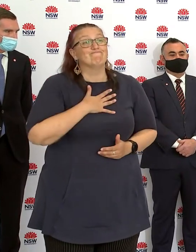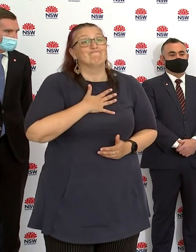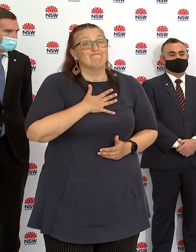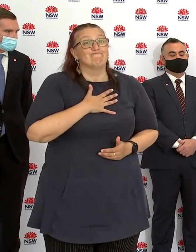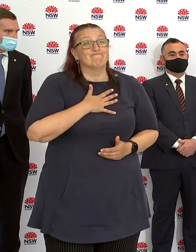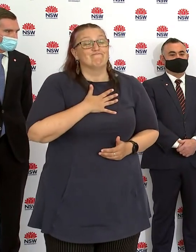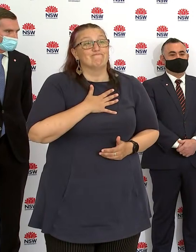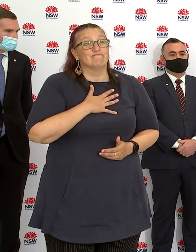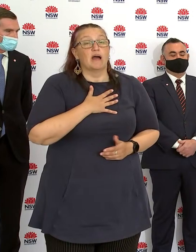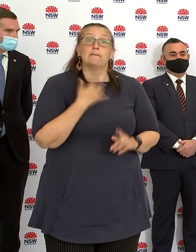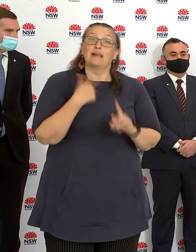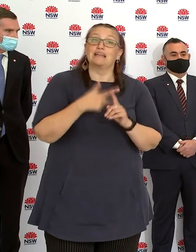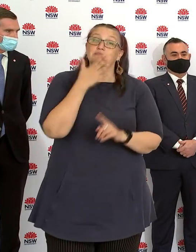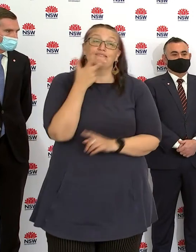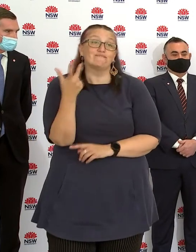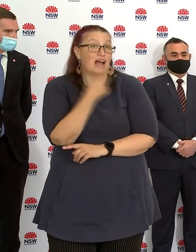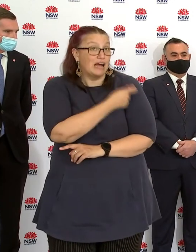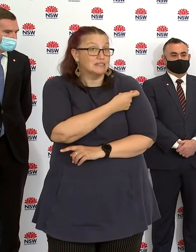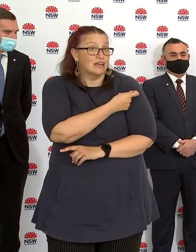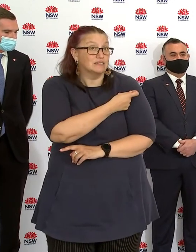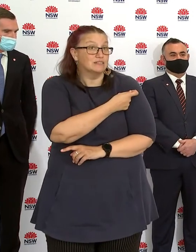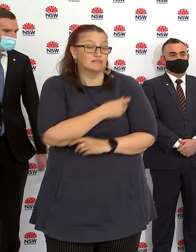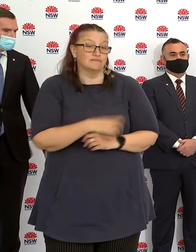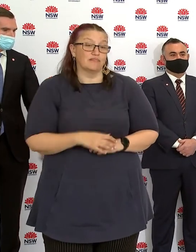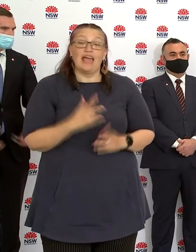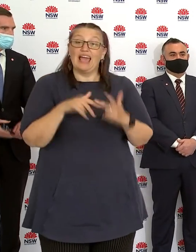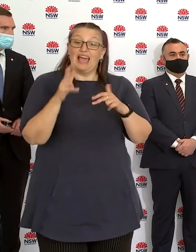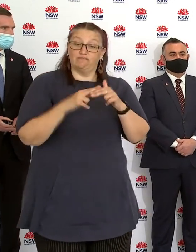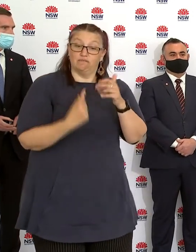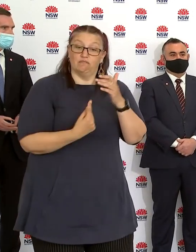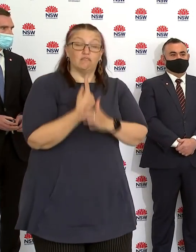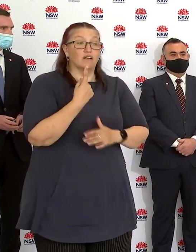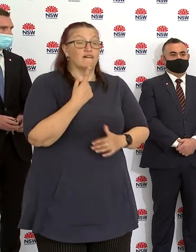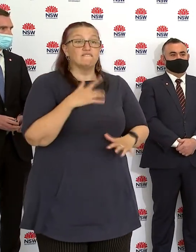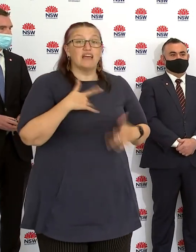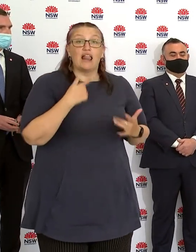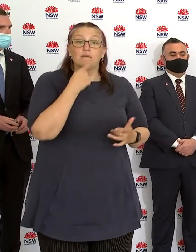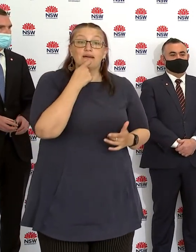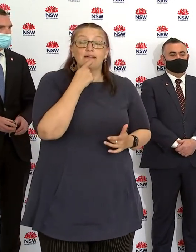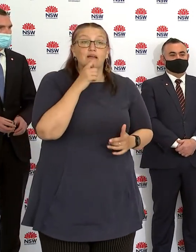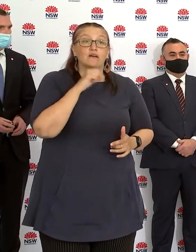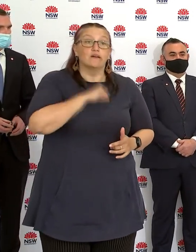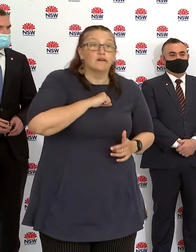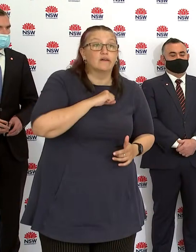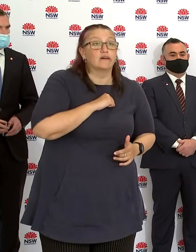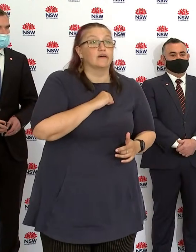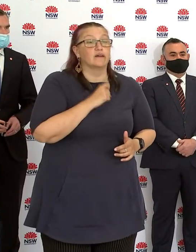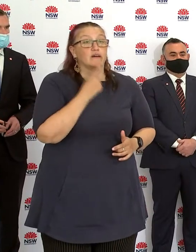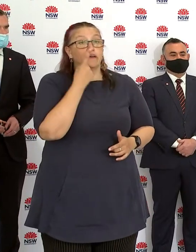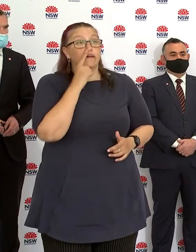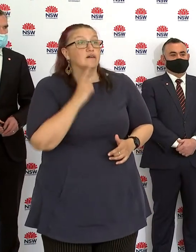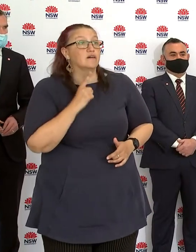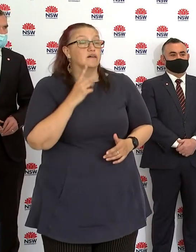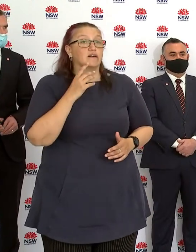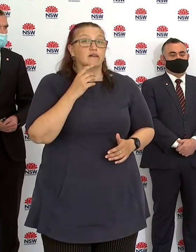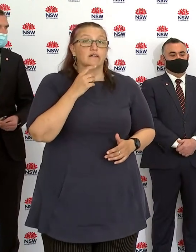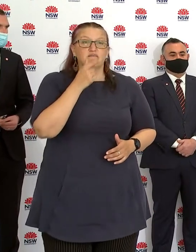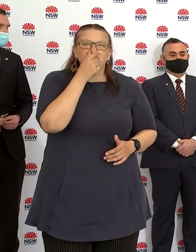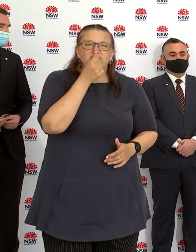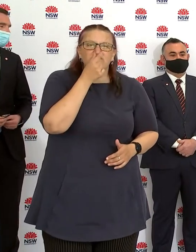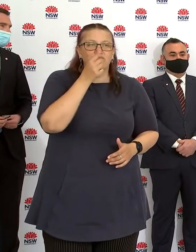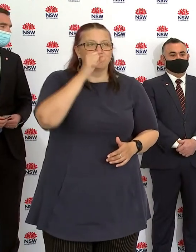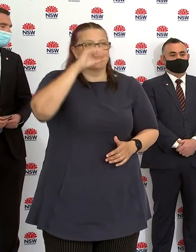get tested. We're still seeing people that have been in workplaces for a number of days whilst infectious.